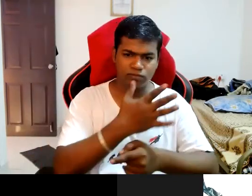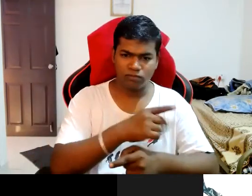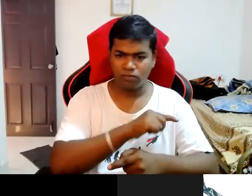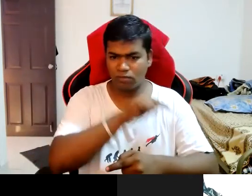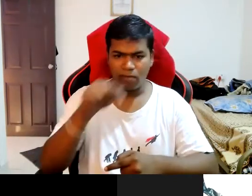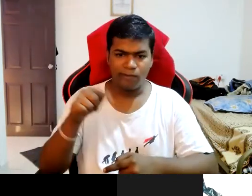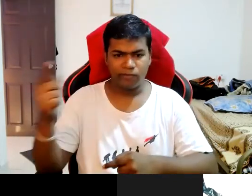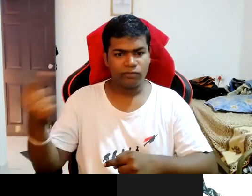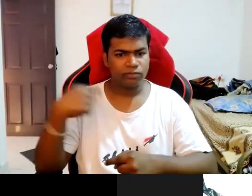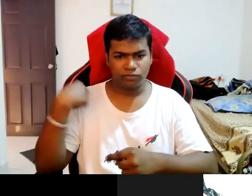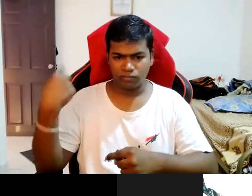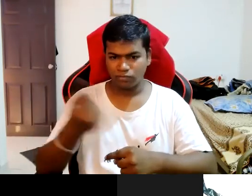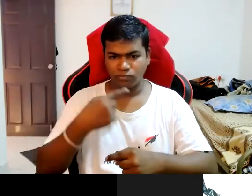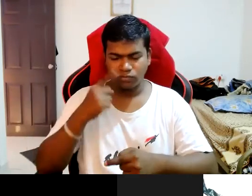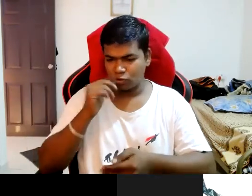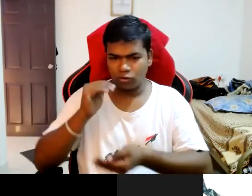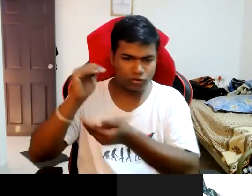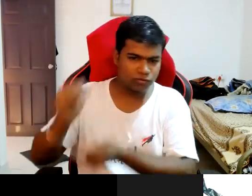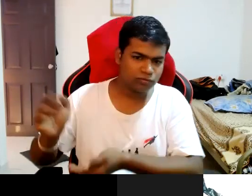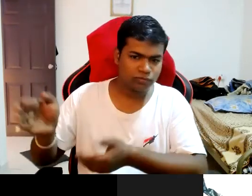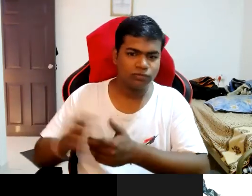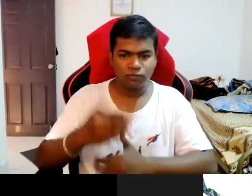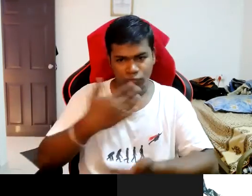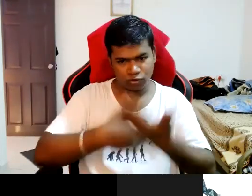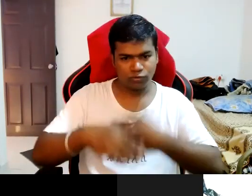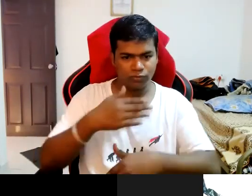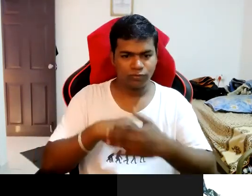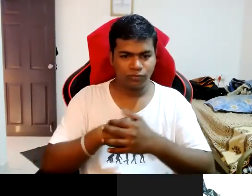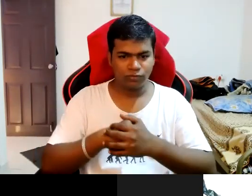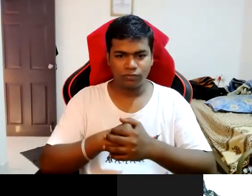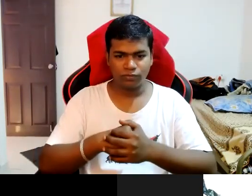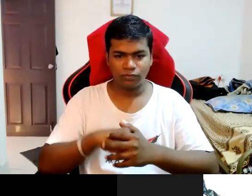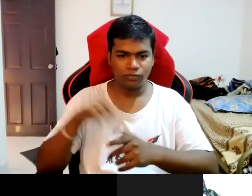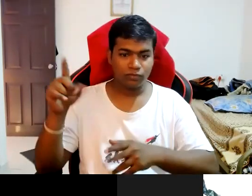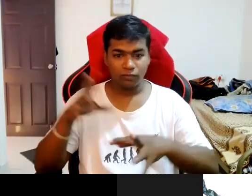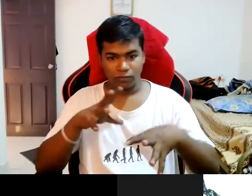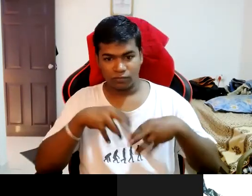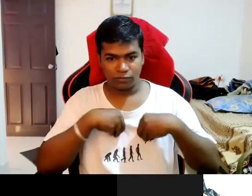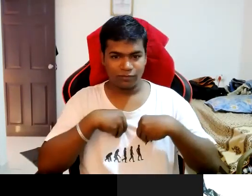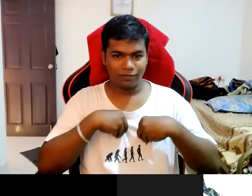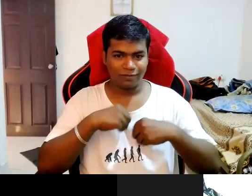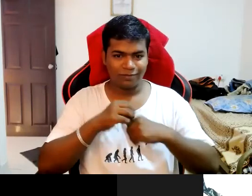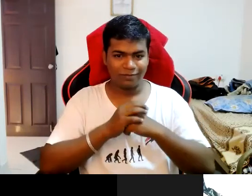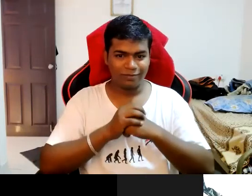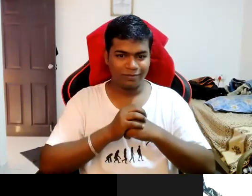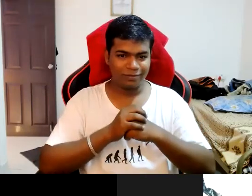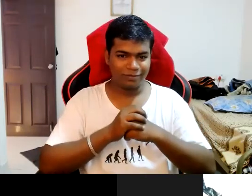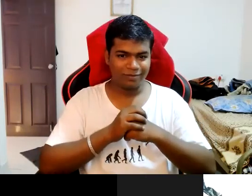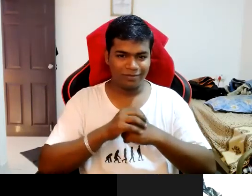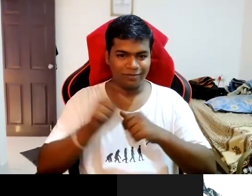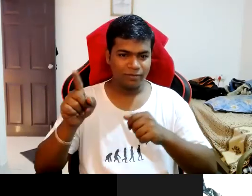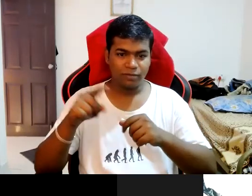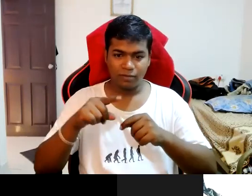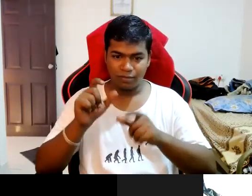introduce me and she's my daughter she's like this the person who is accepted they only will be in in our home